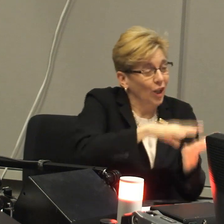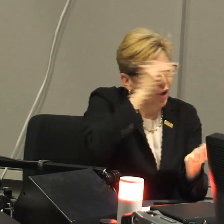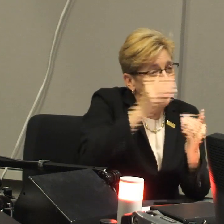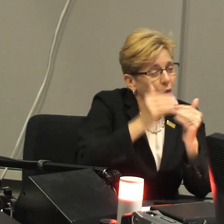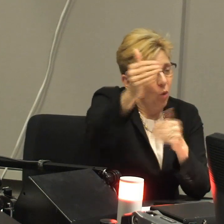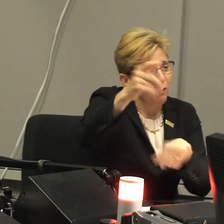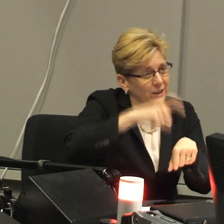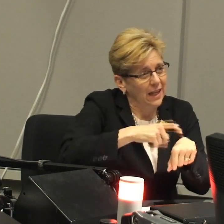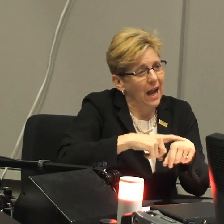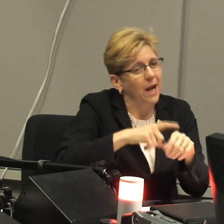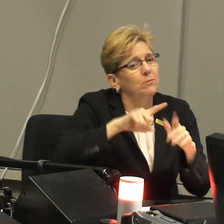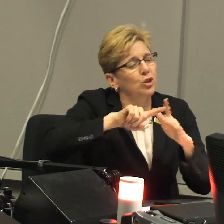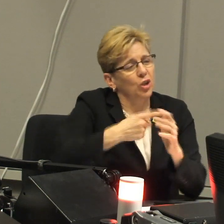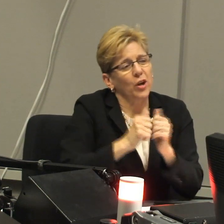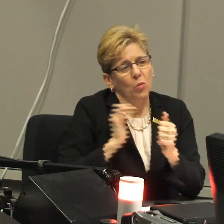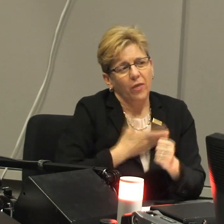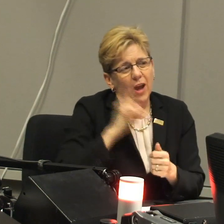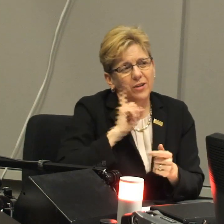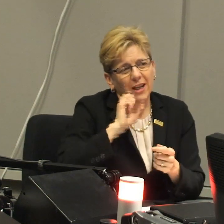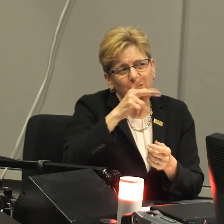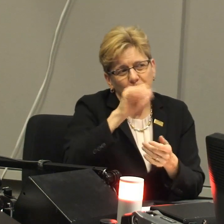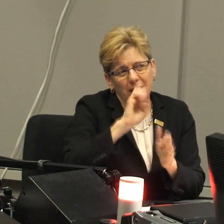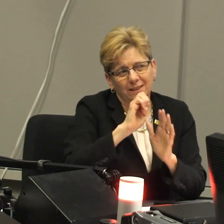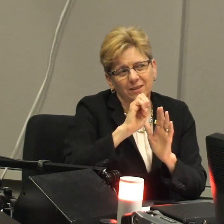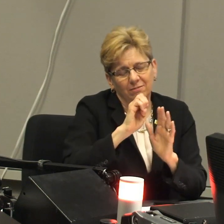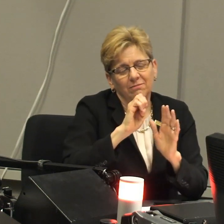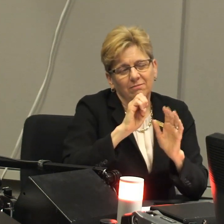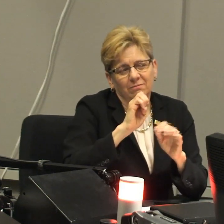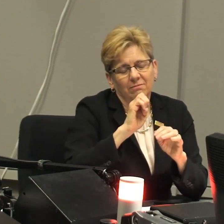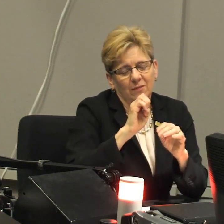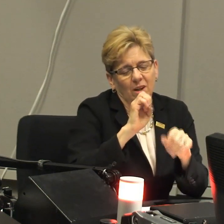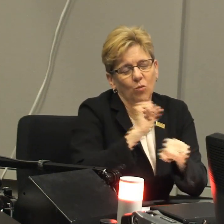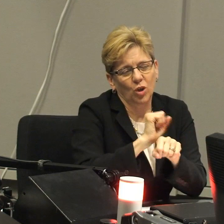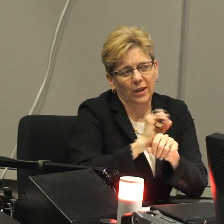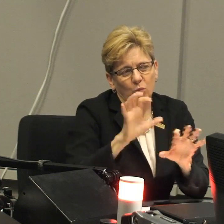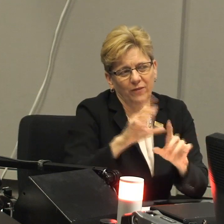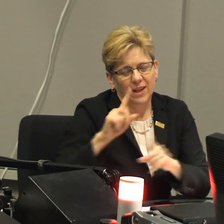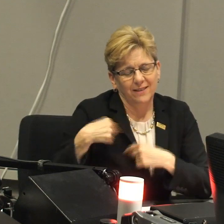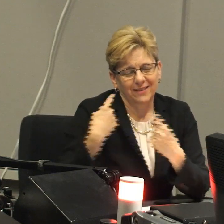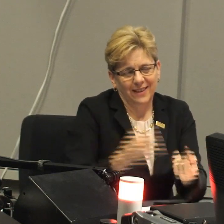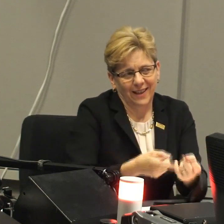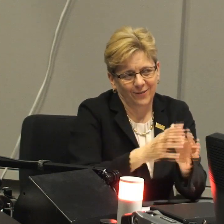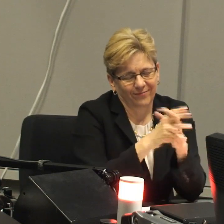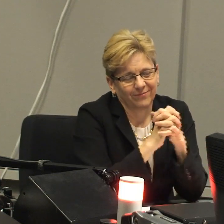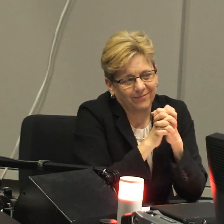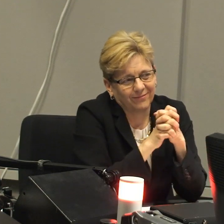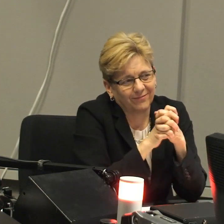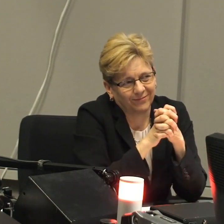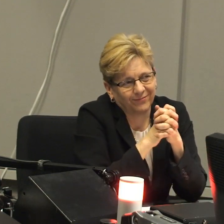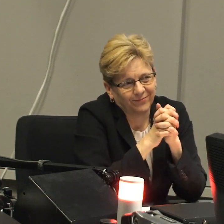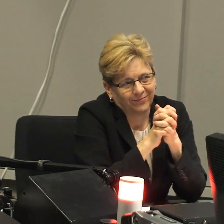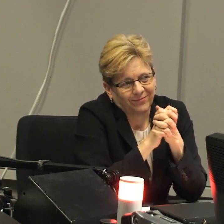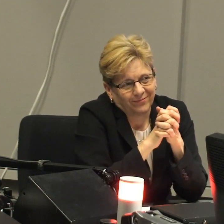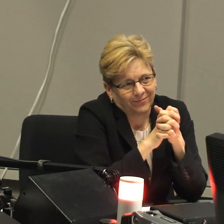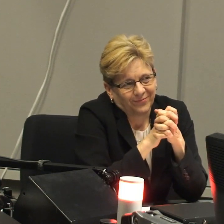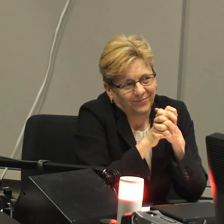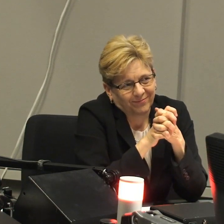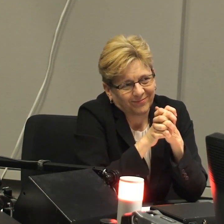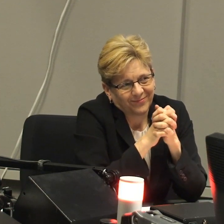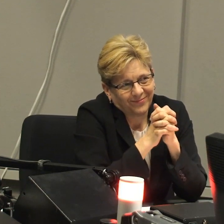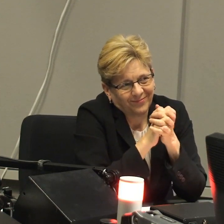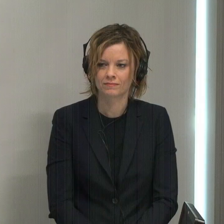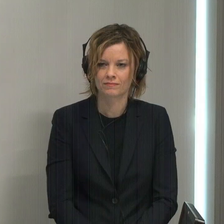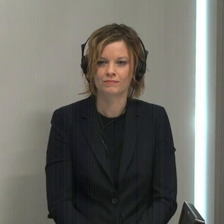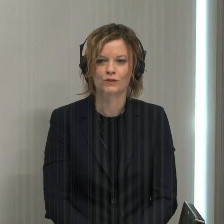research and teaching and learning, of course, over time will continue along this area, beginning with the work that we've done in the area of deaf space.